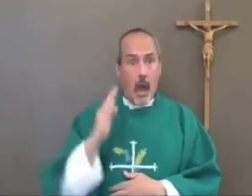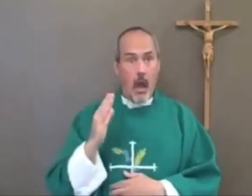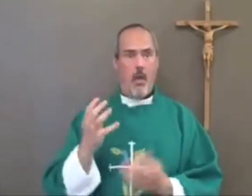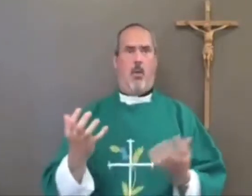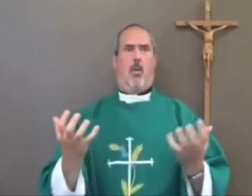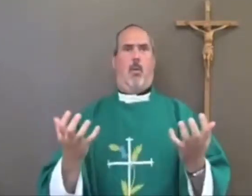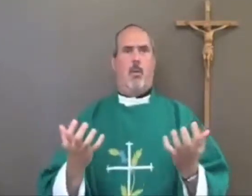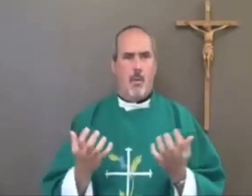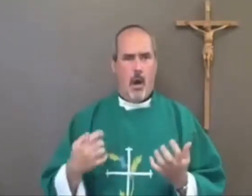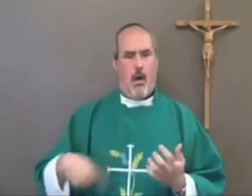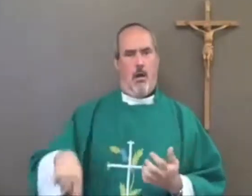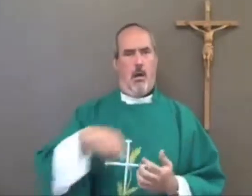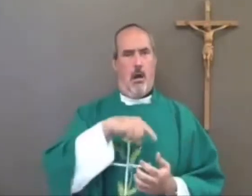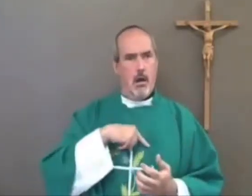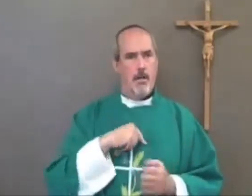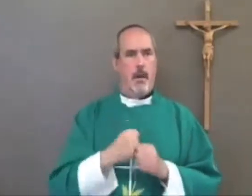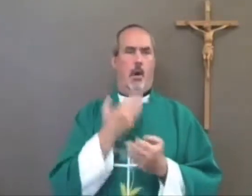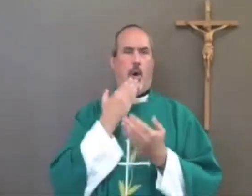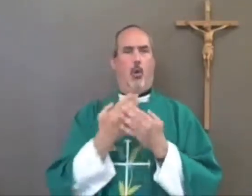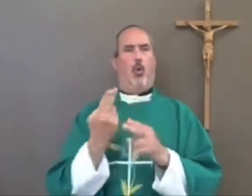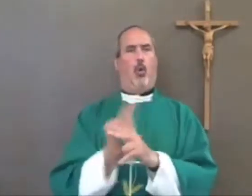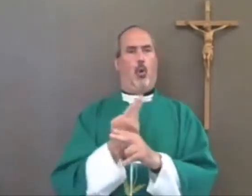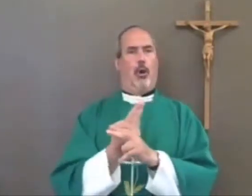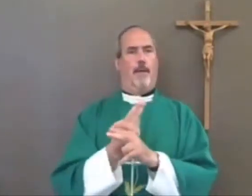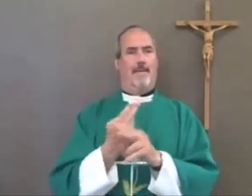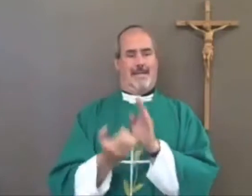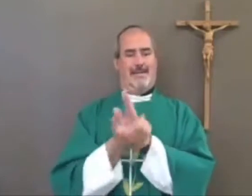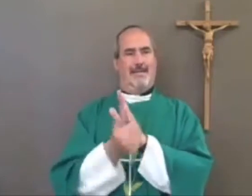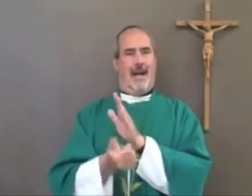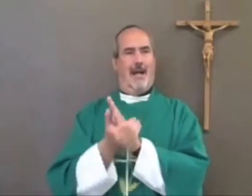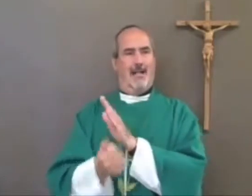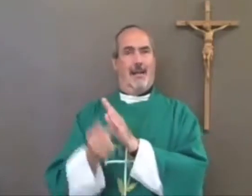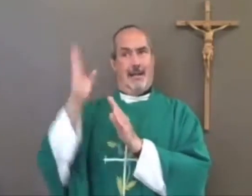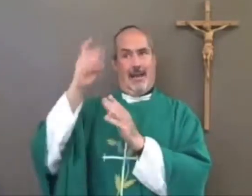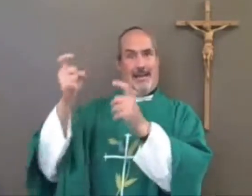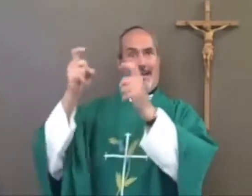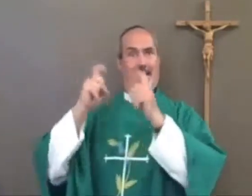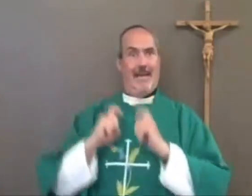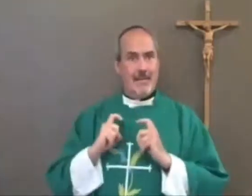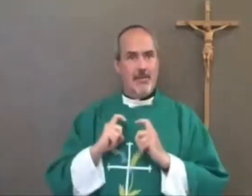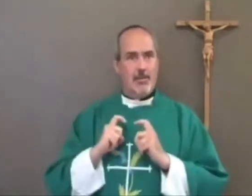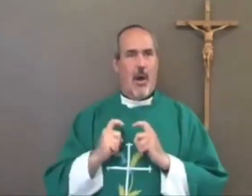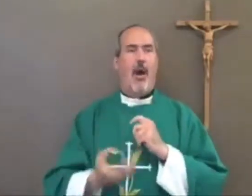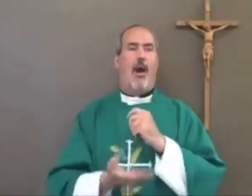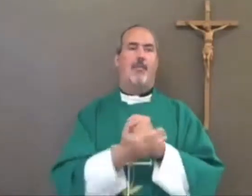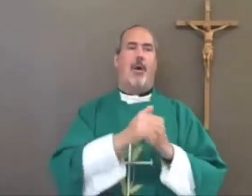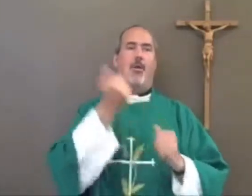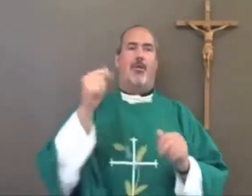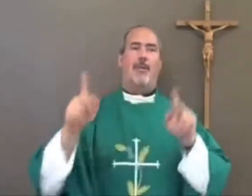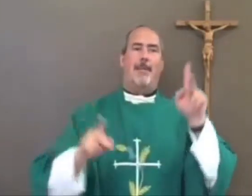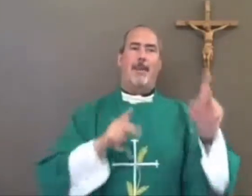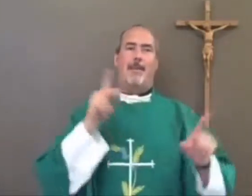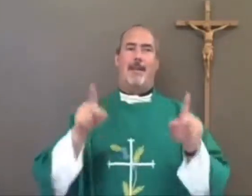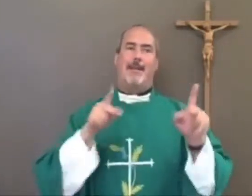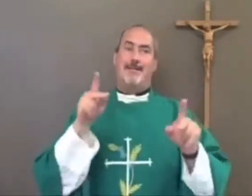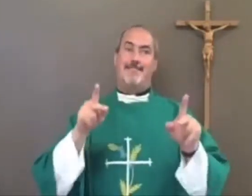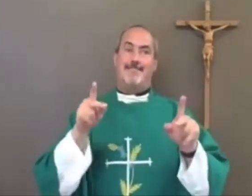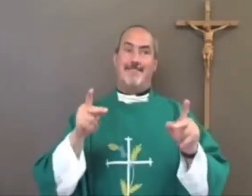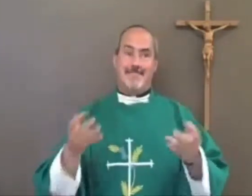tells us that God wants each and every one of us to use the skills and talents that He gave us to